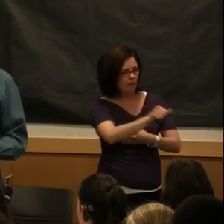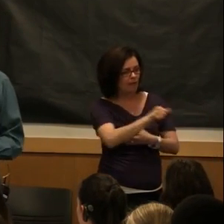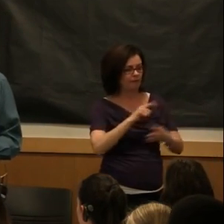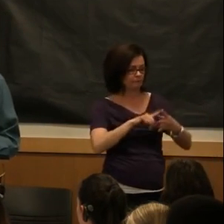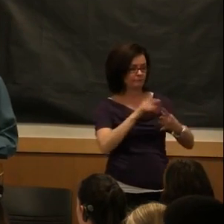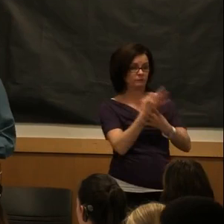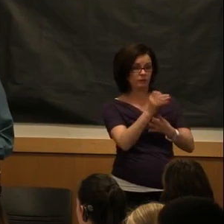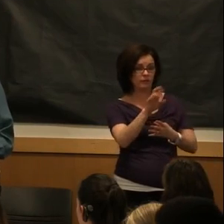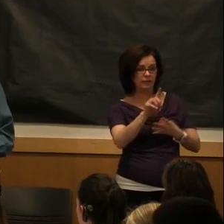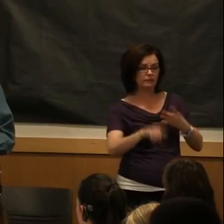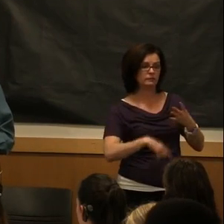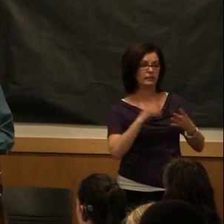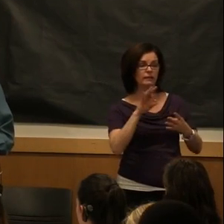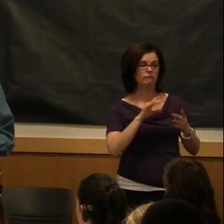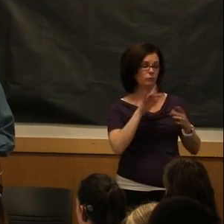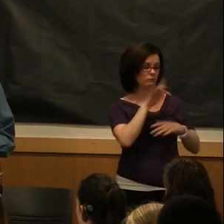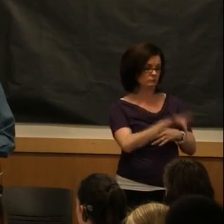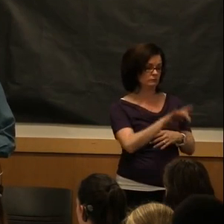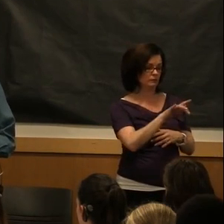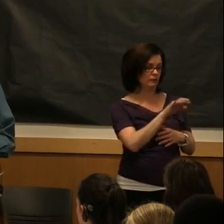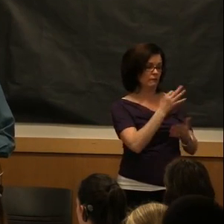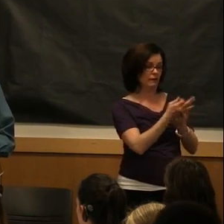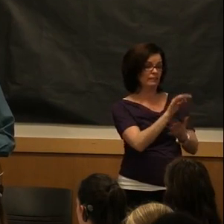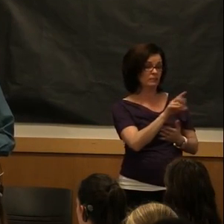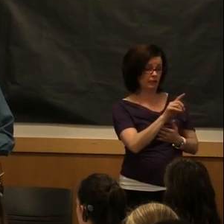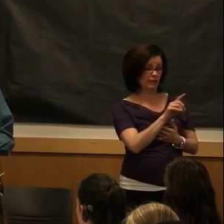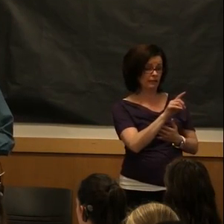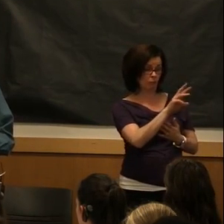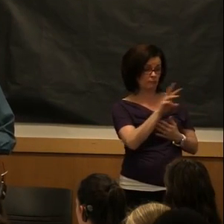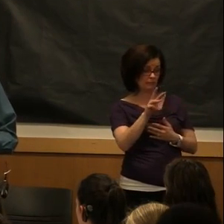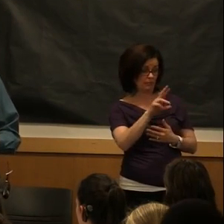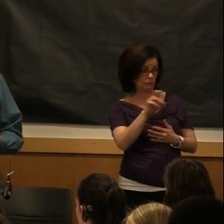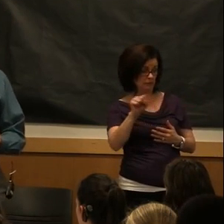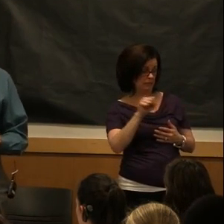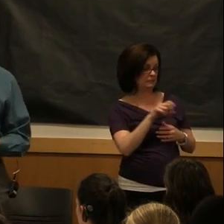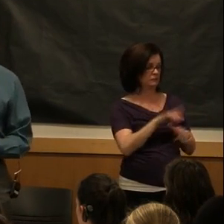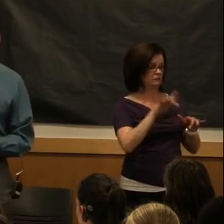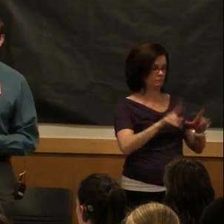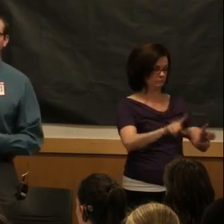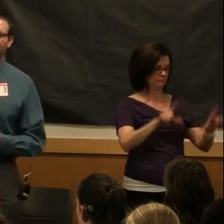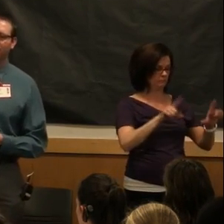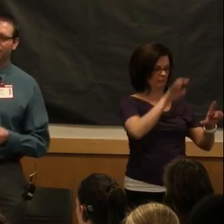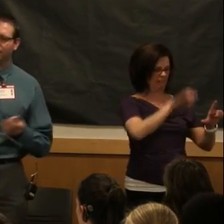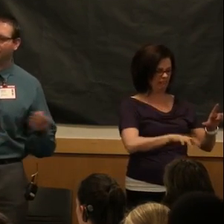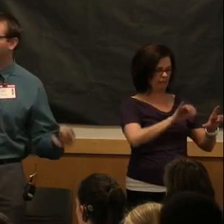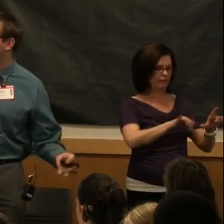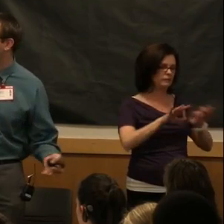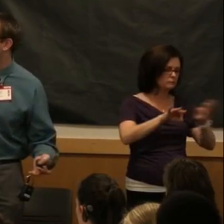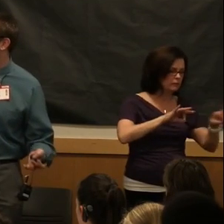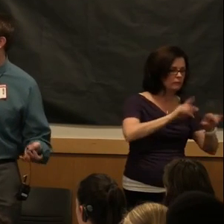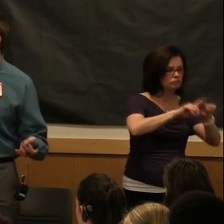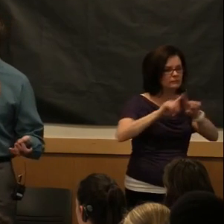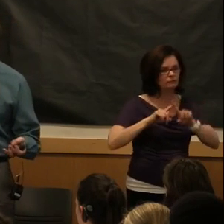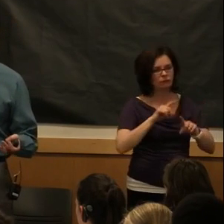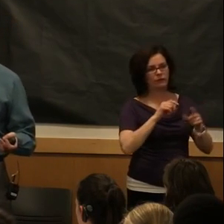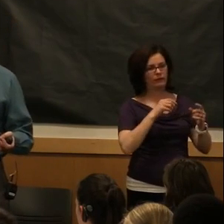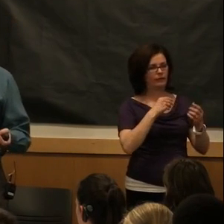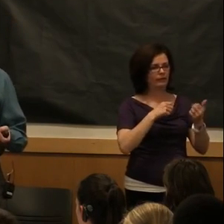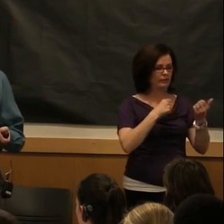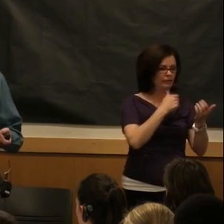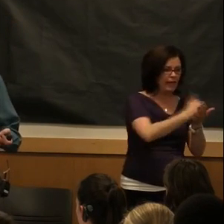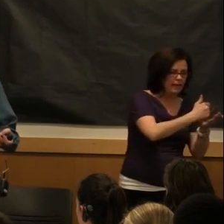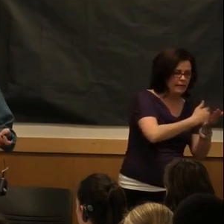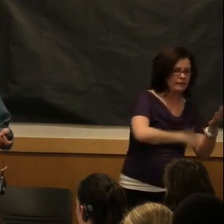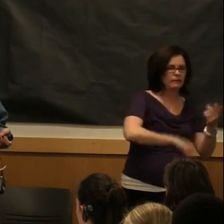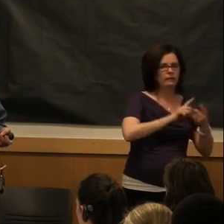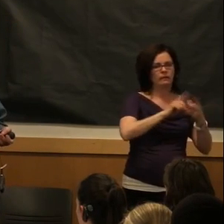aid. If you visit the UCCS financial aid website, you can get help with this. It teaches you about different types of aid, what's out